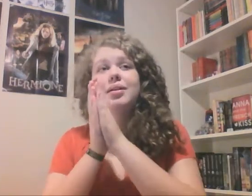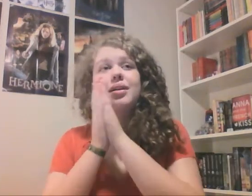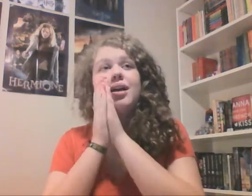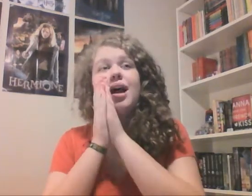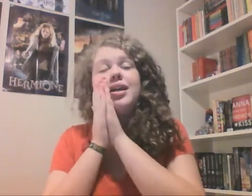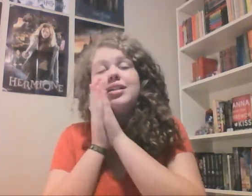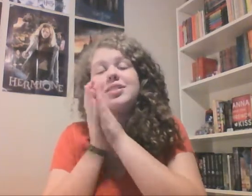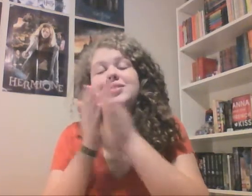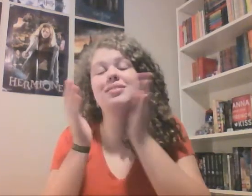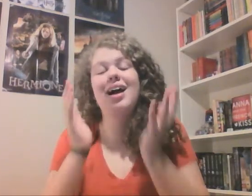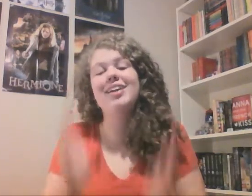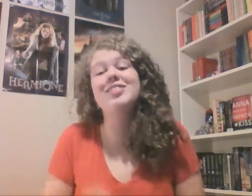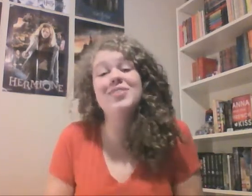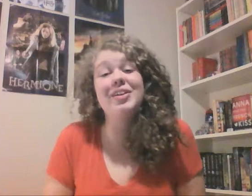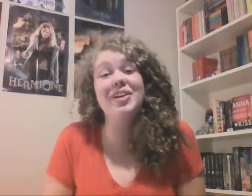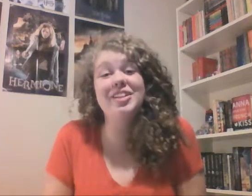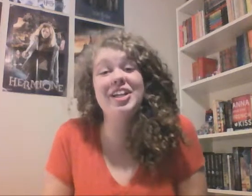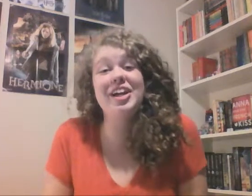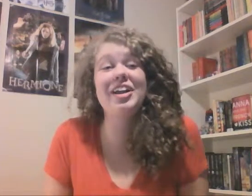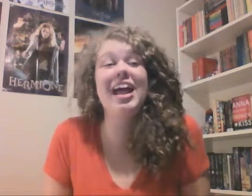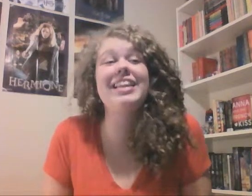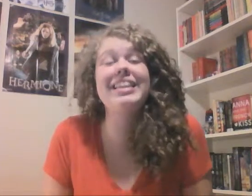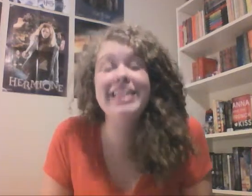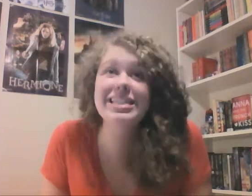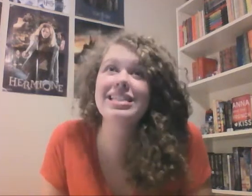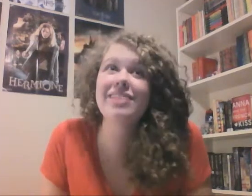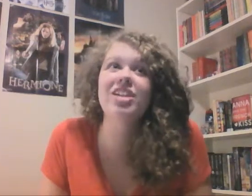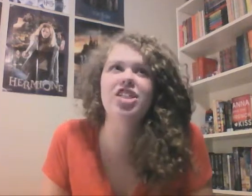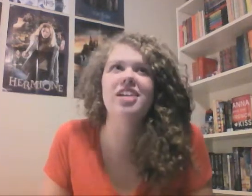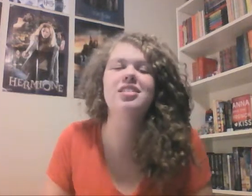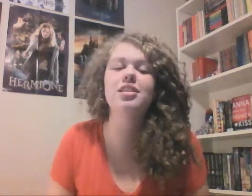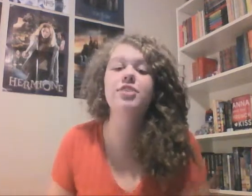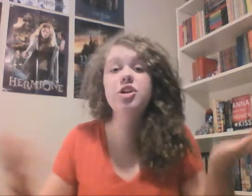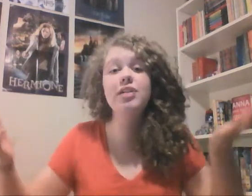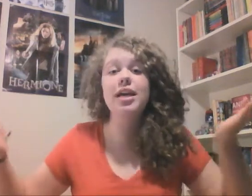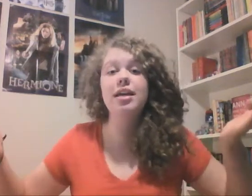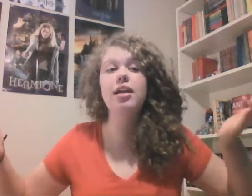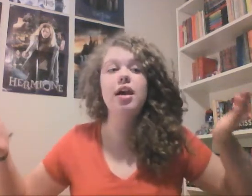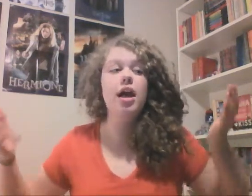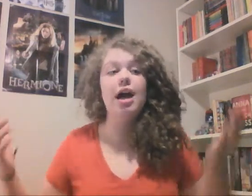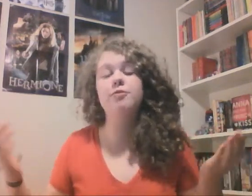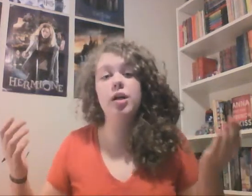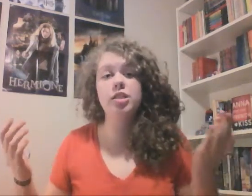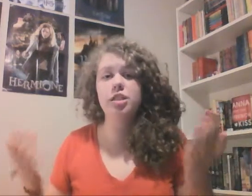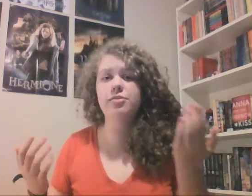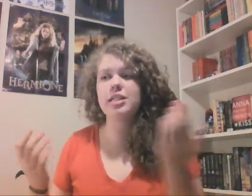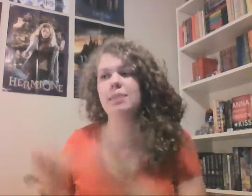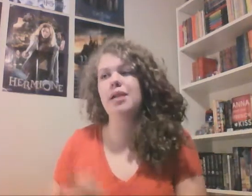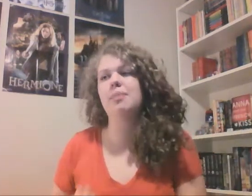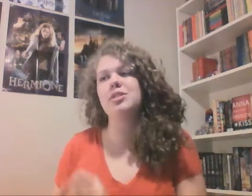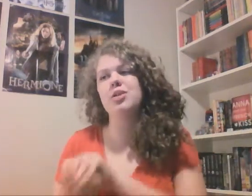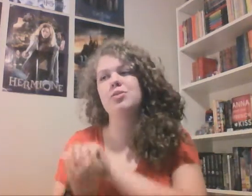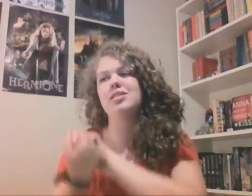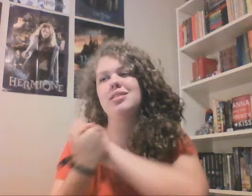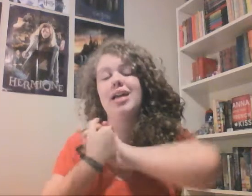just really want you to at least give it a chance. And if you don't like it after watching the first couple episodes, then